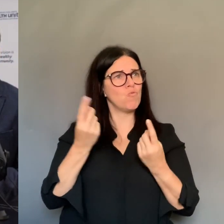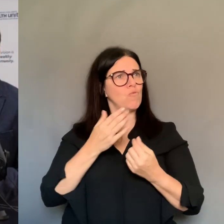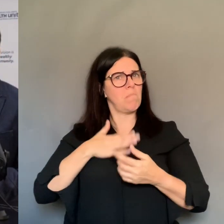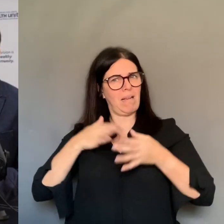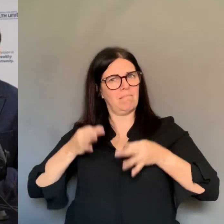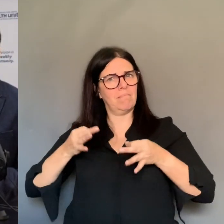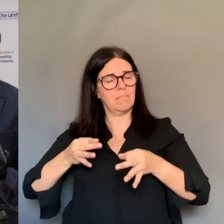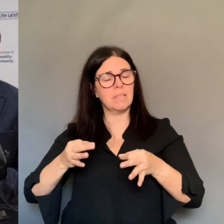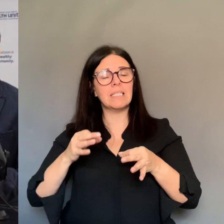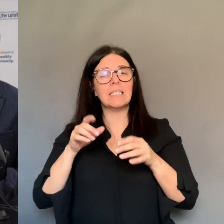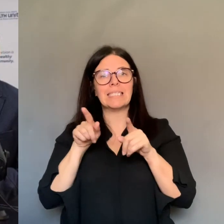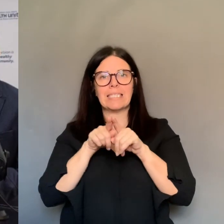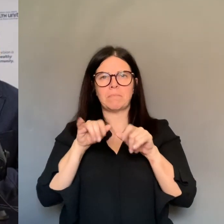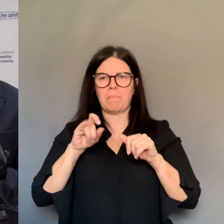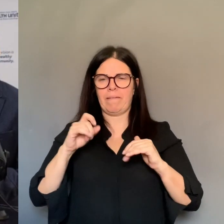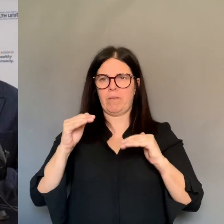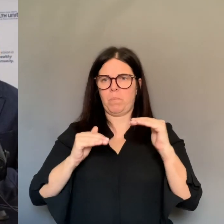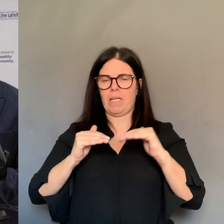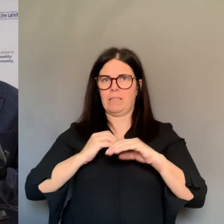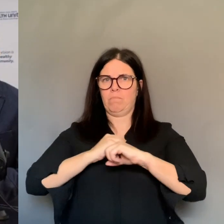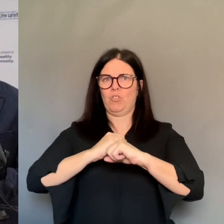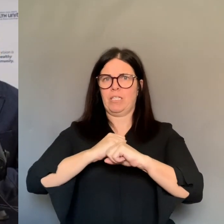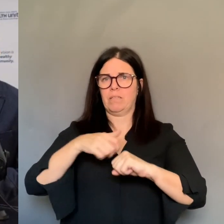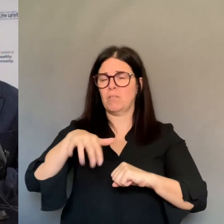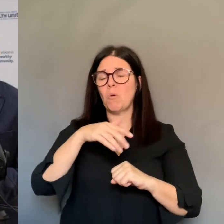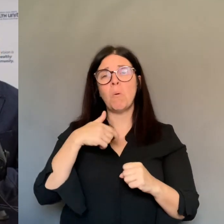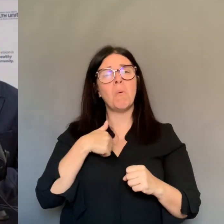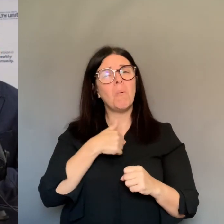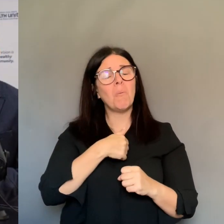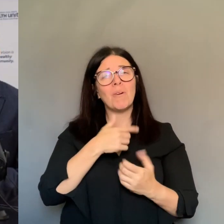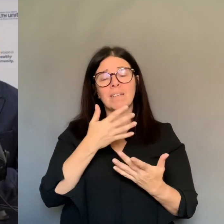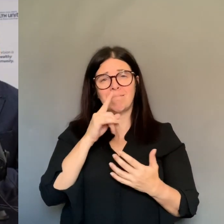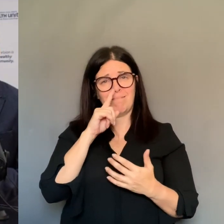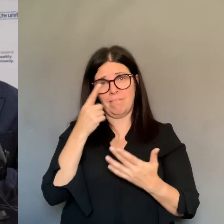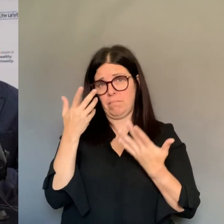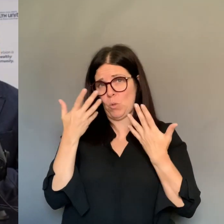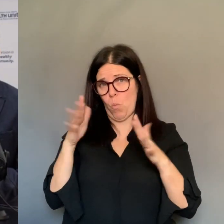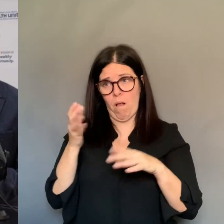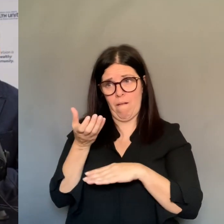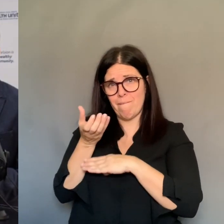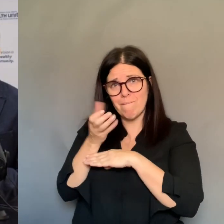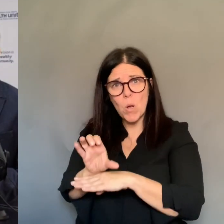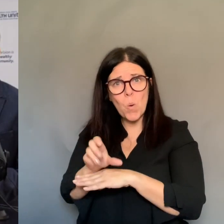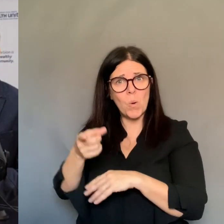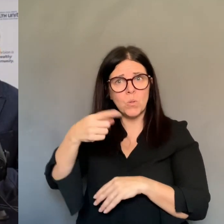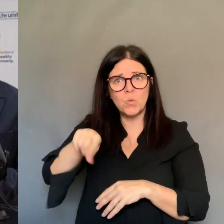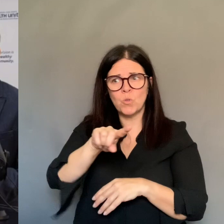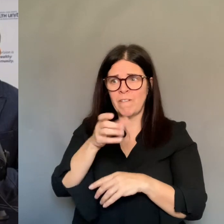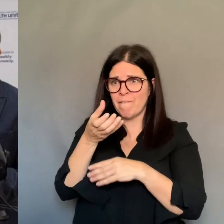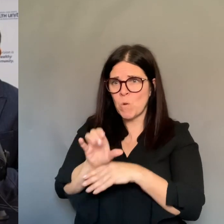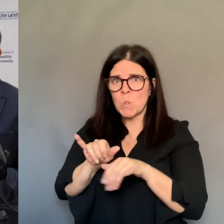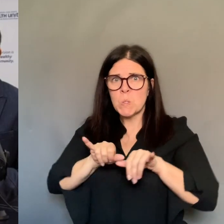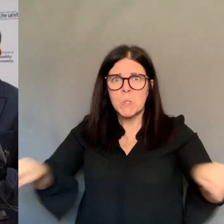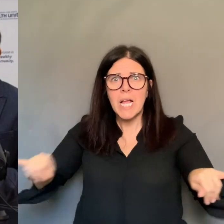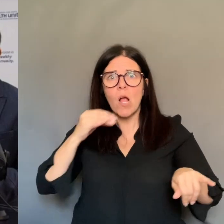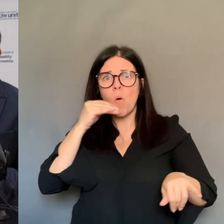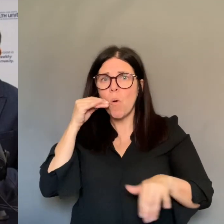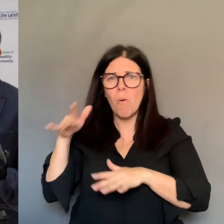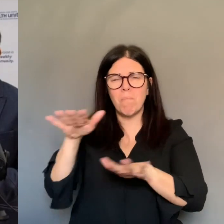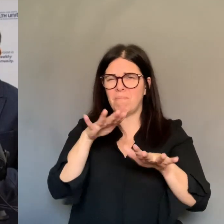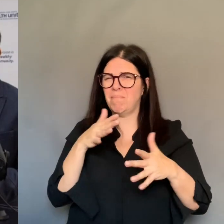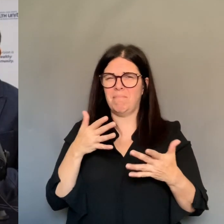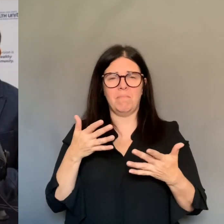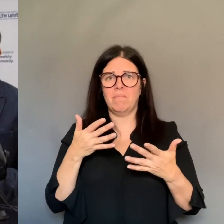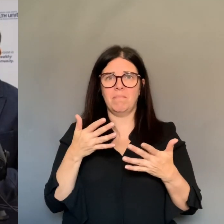Yeah, I noticed that the numbers can be tested and kind of rising again. Is that just because more people are being tested or